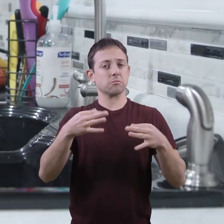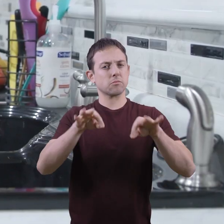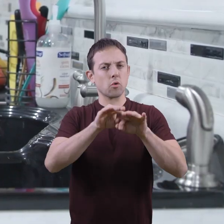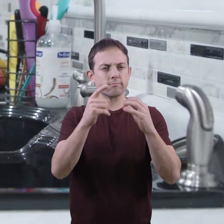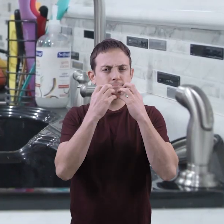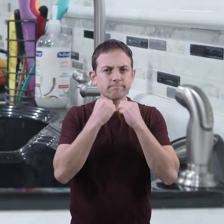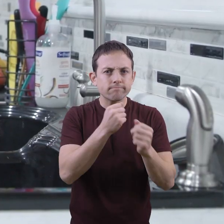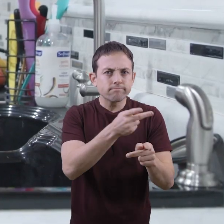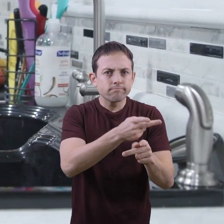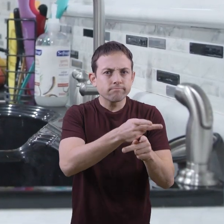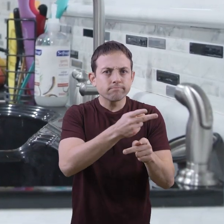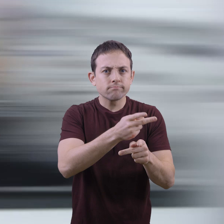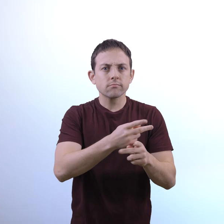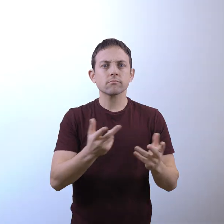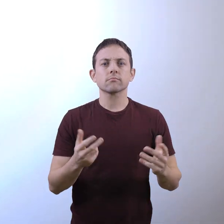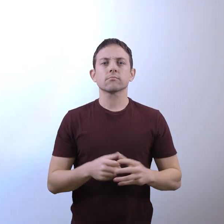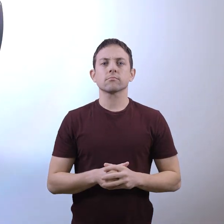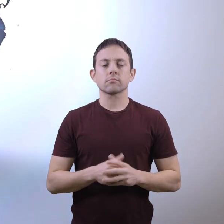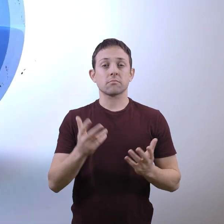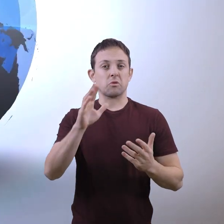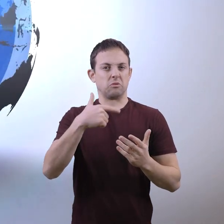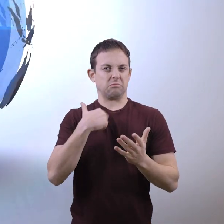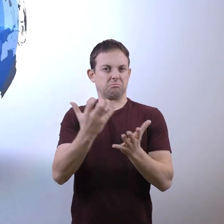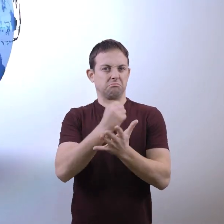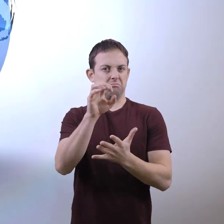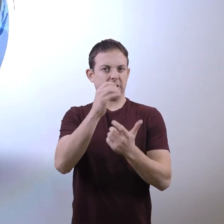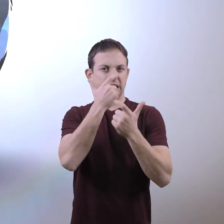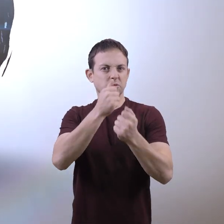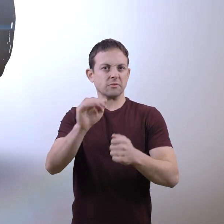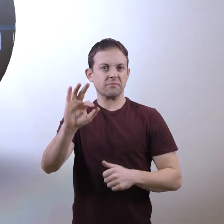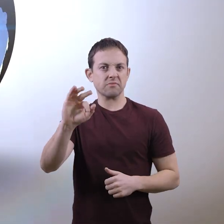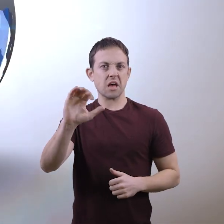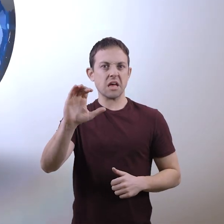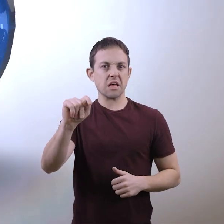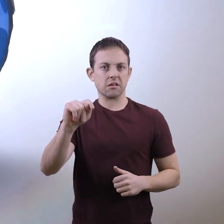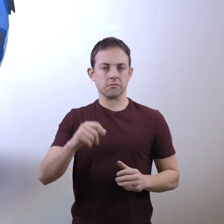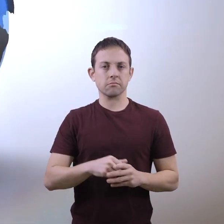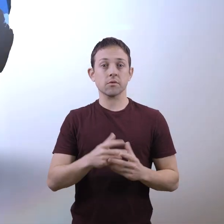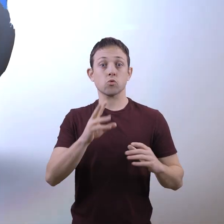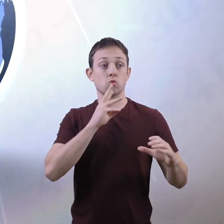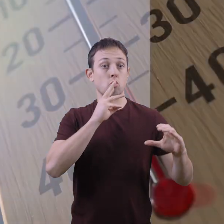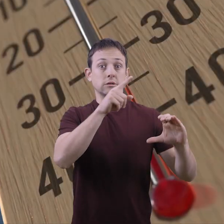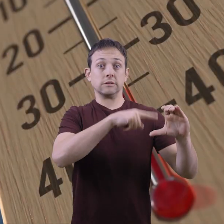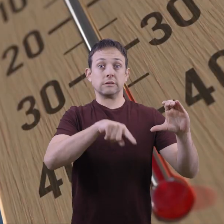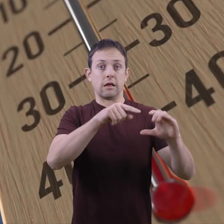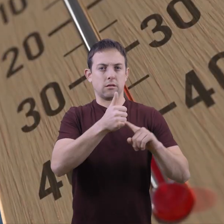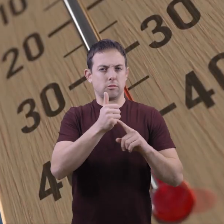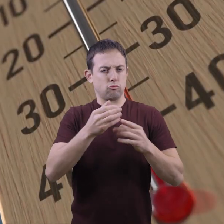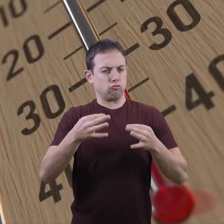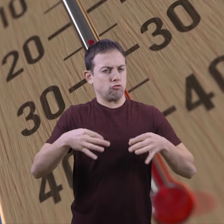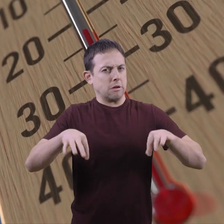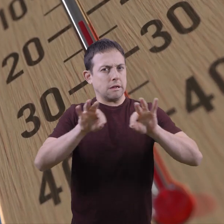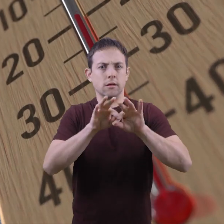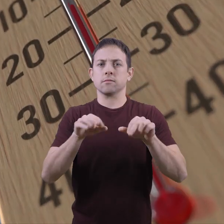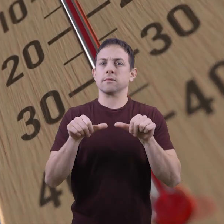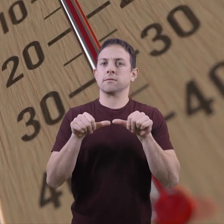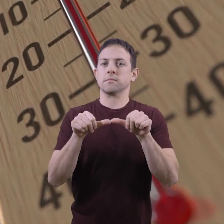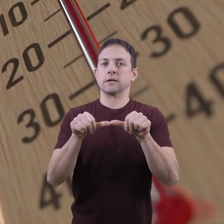to take care of it. Here is an interesting fact. The water cycle is critical to maintaining and